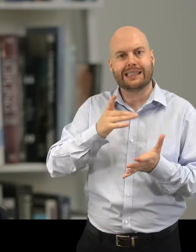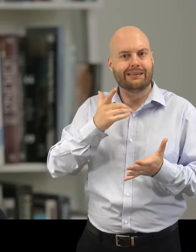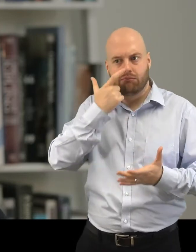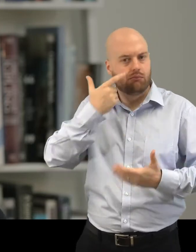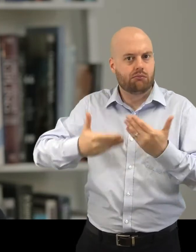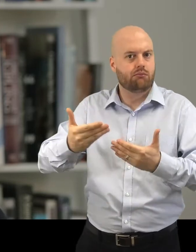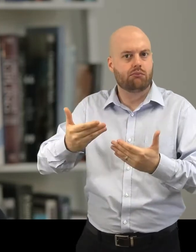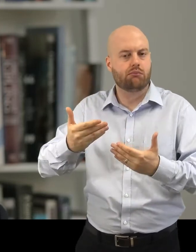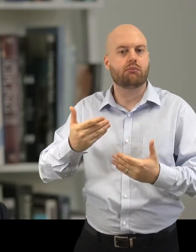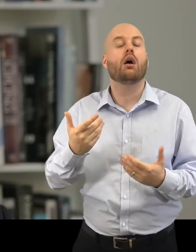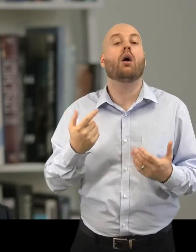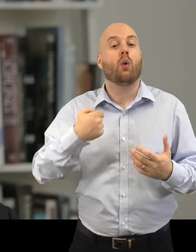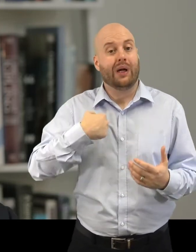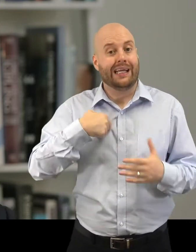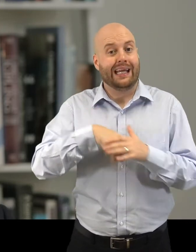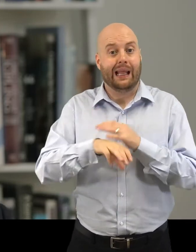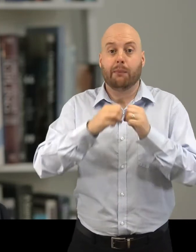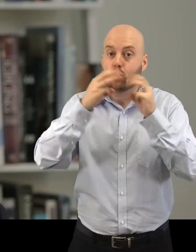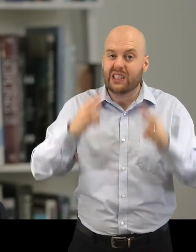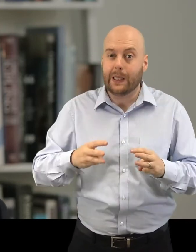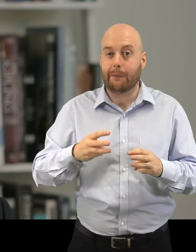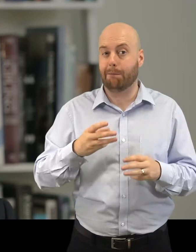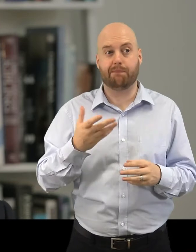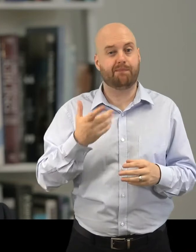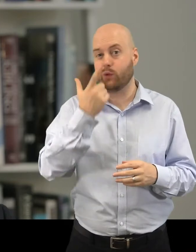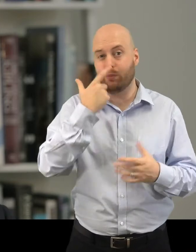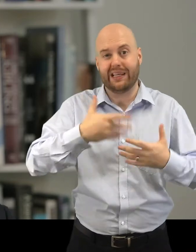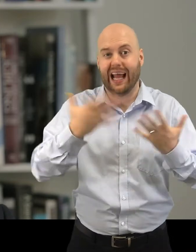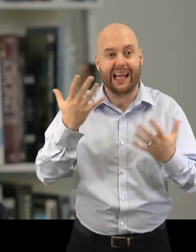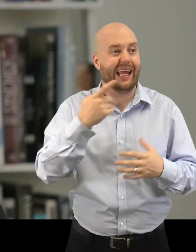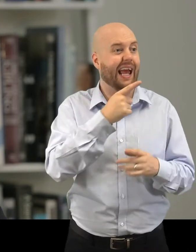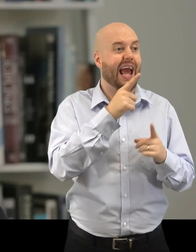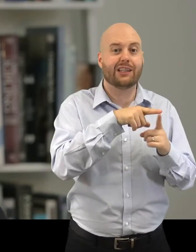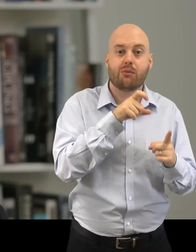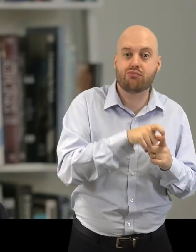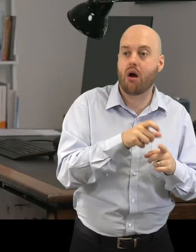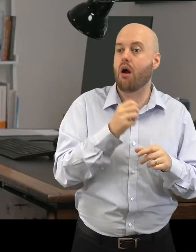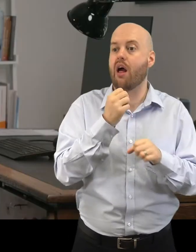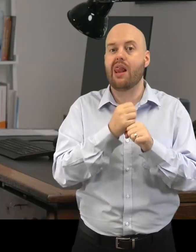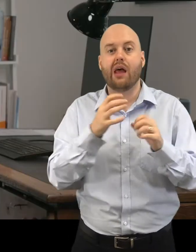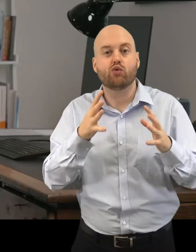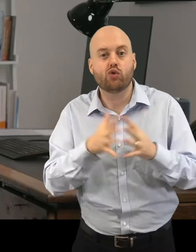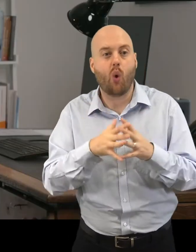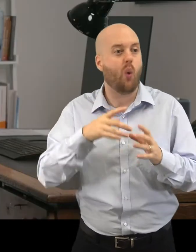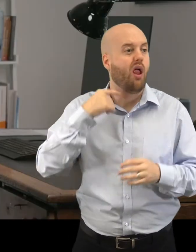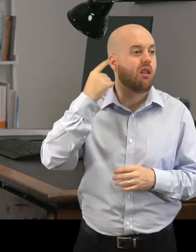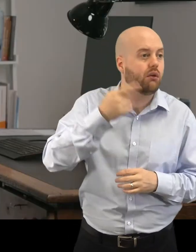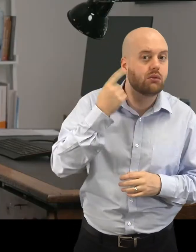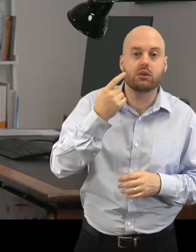museum sector, whether it's in Edinburgh or Glasgow or London or Bristol, we've got to do the heavy lifting now. It's our